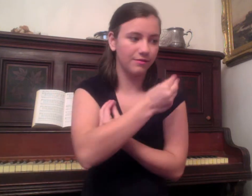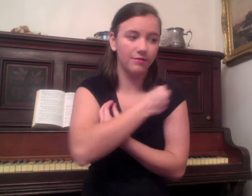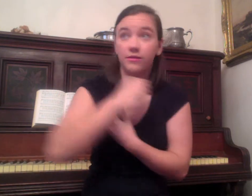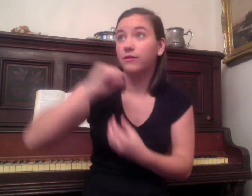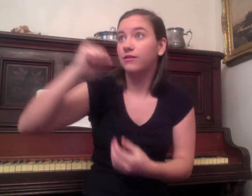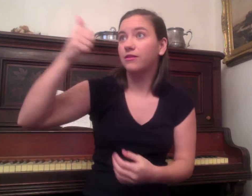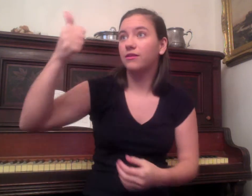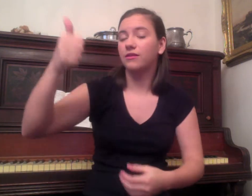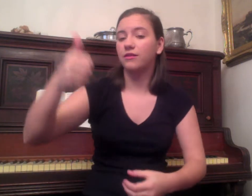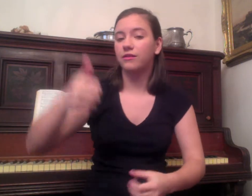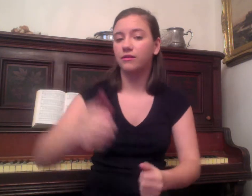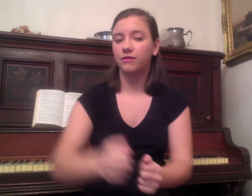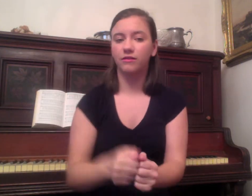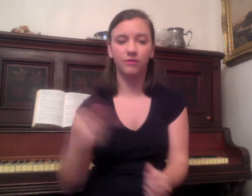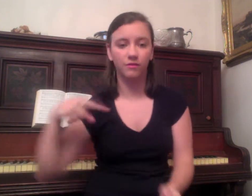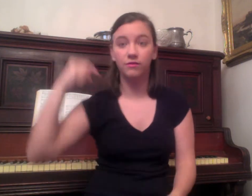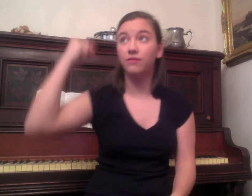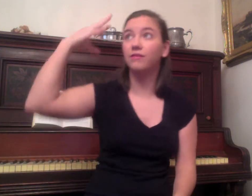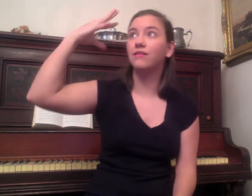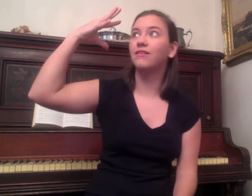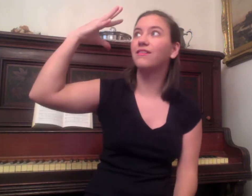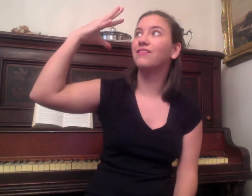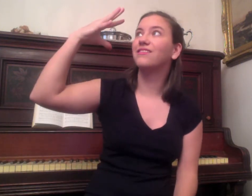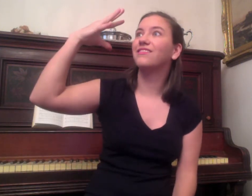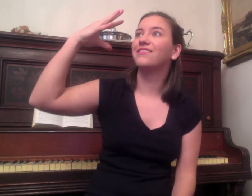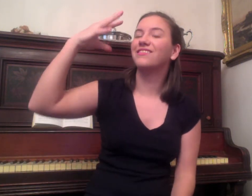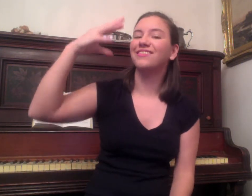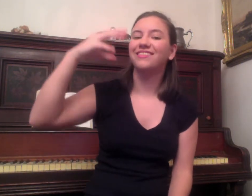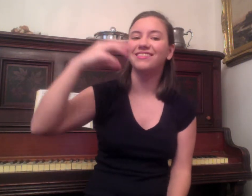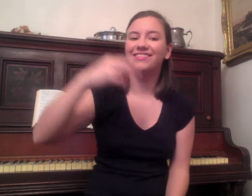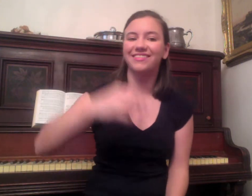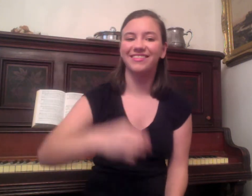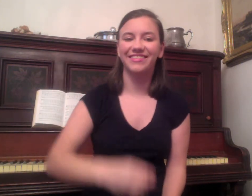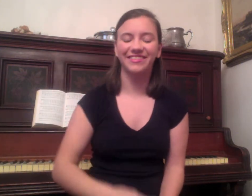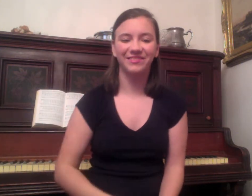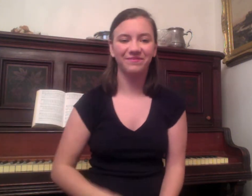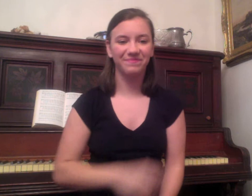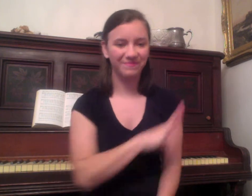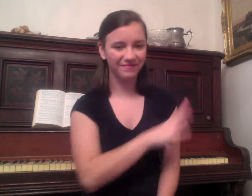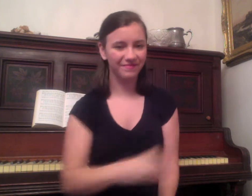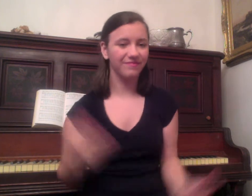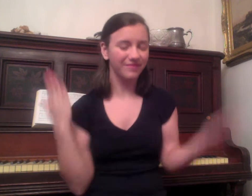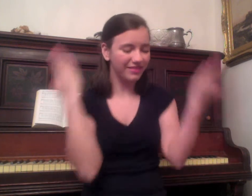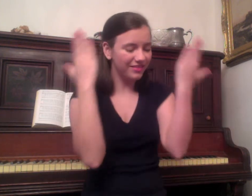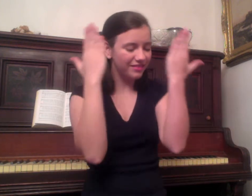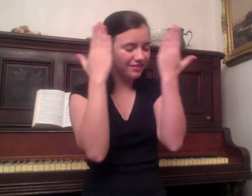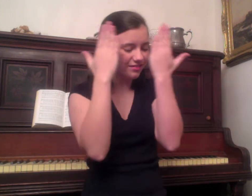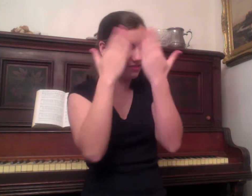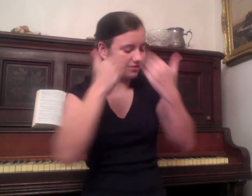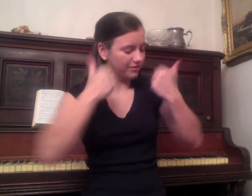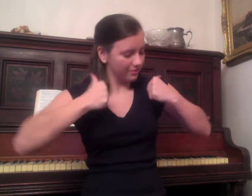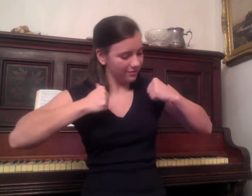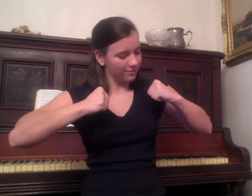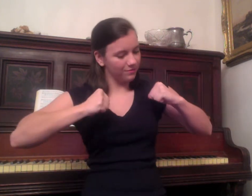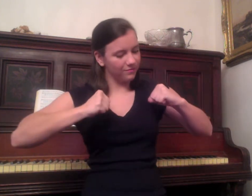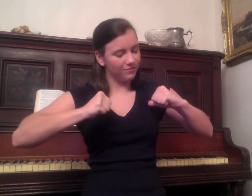himself in light, and darkness tries